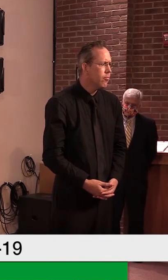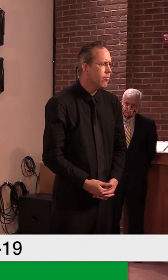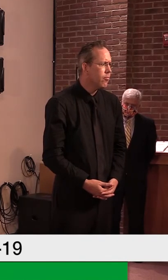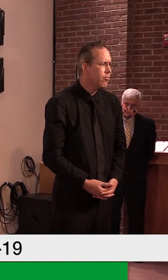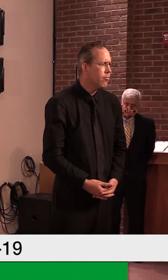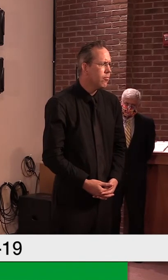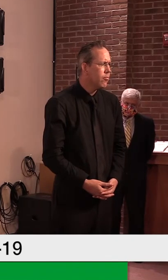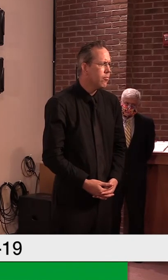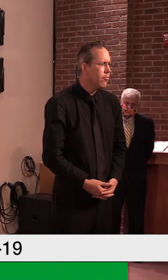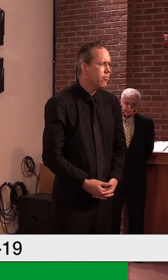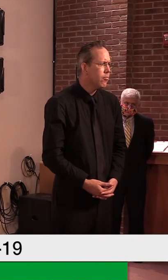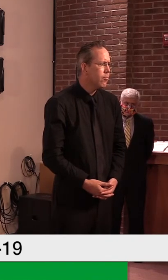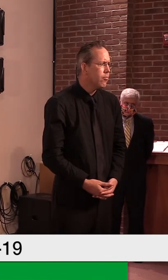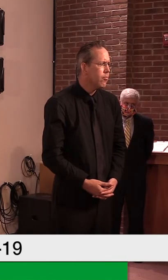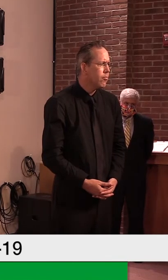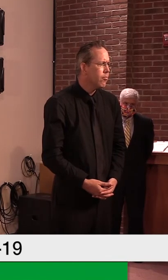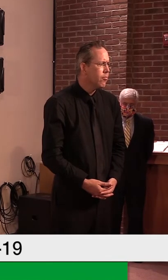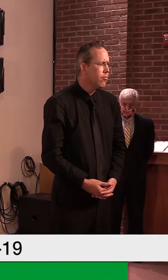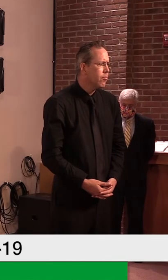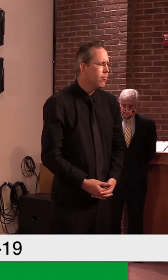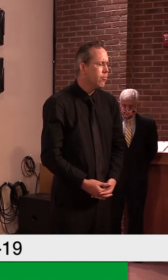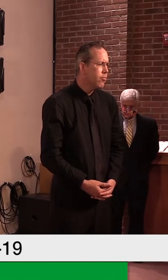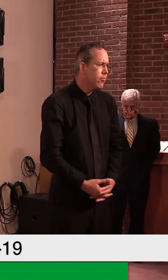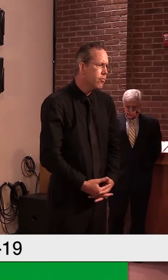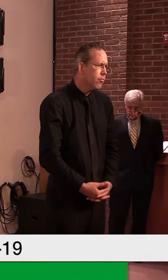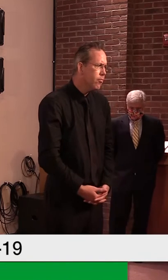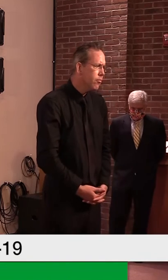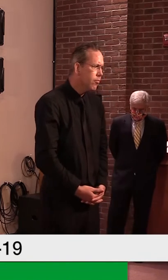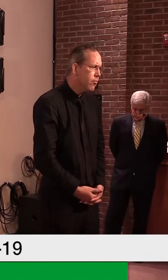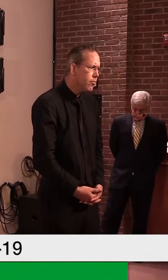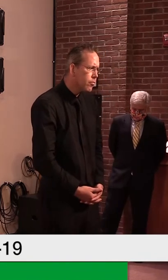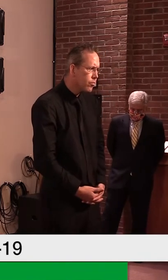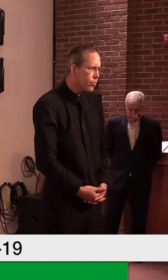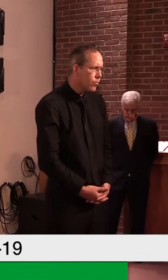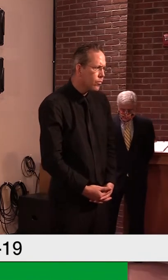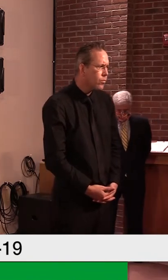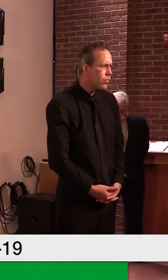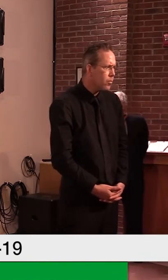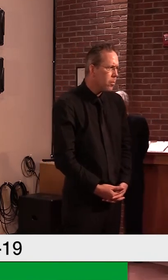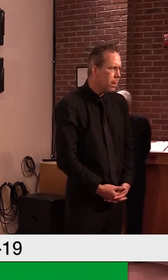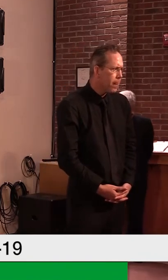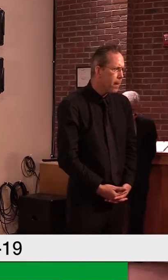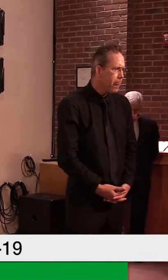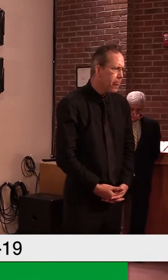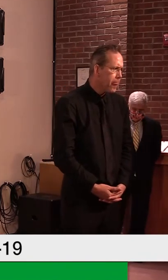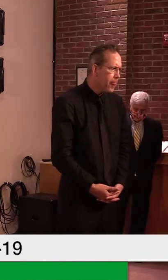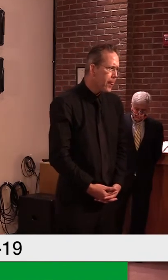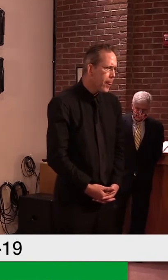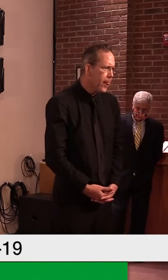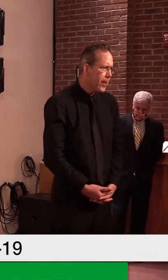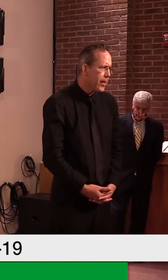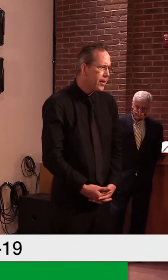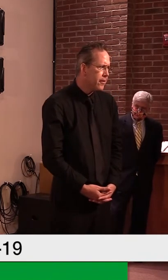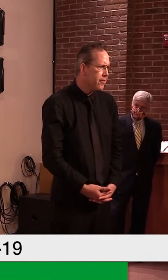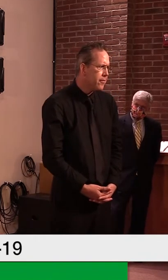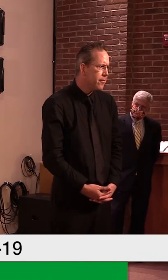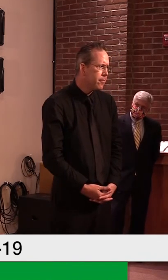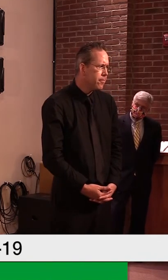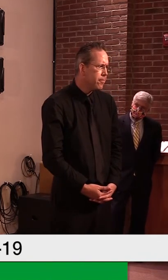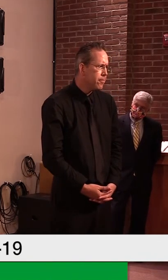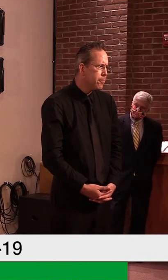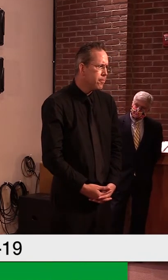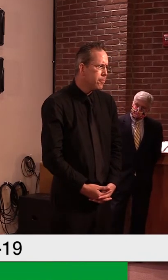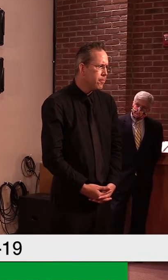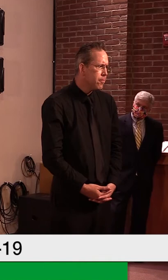disparities in testing, given the lack of really any cohesive federal policy on this? Yeah,